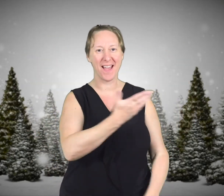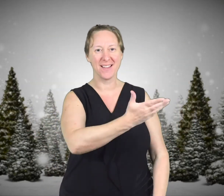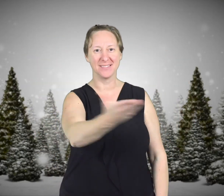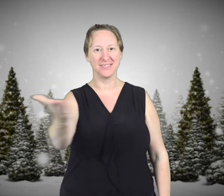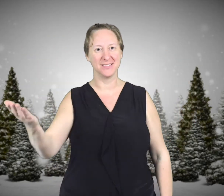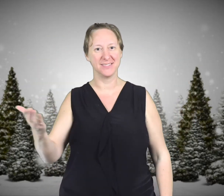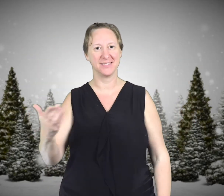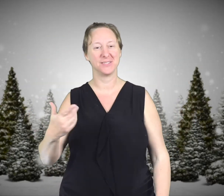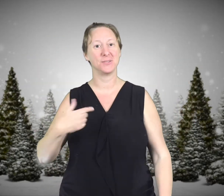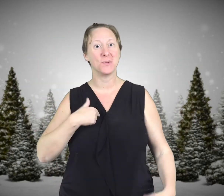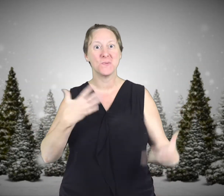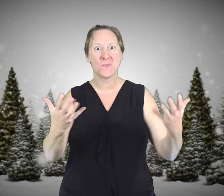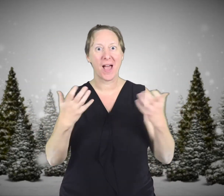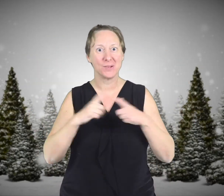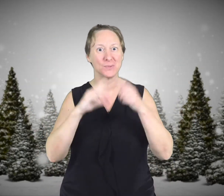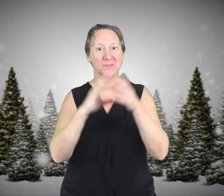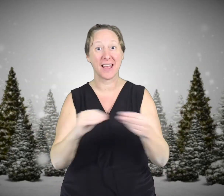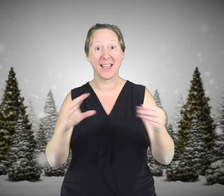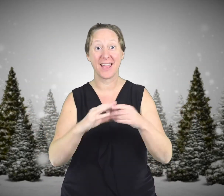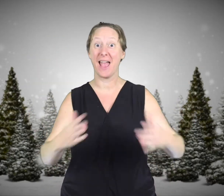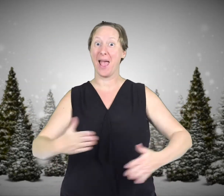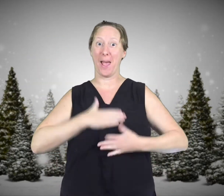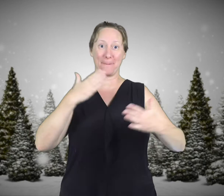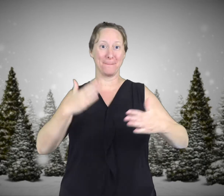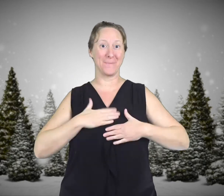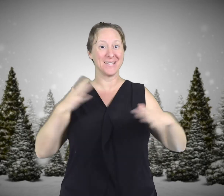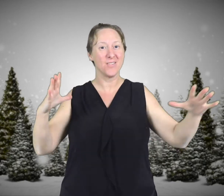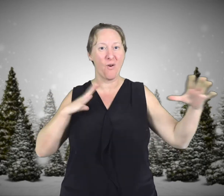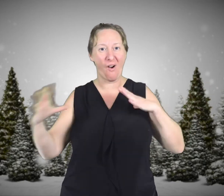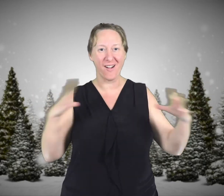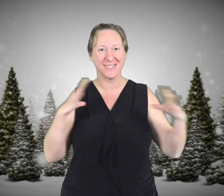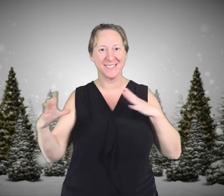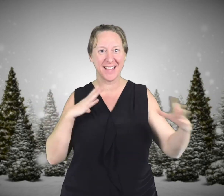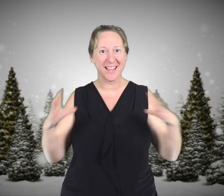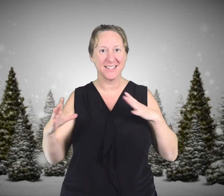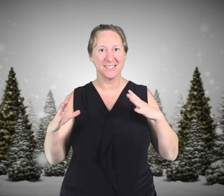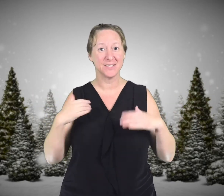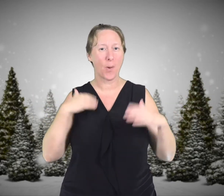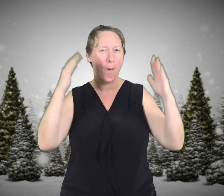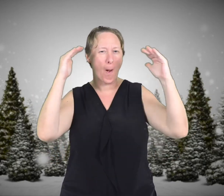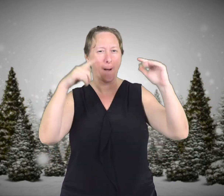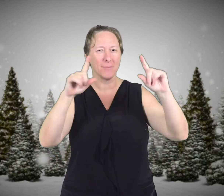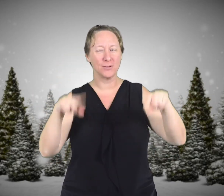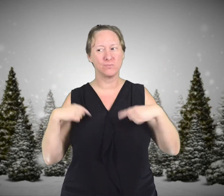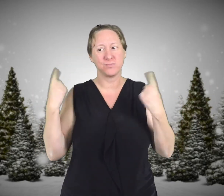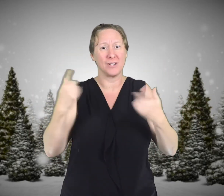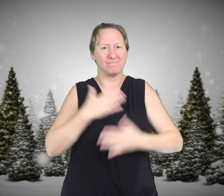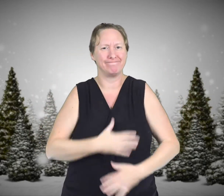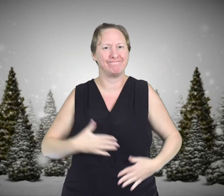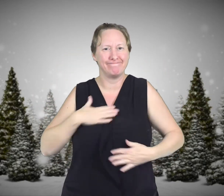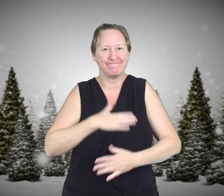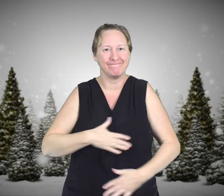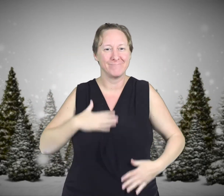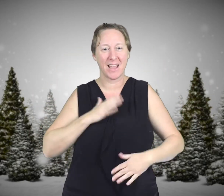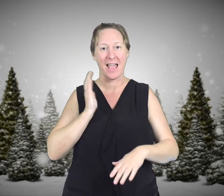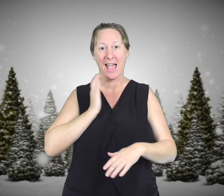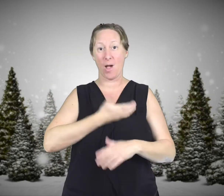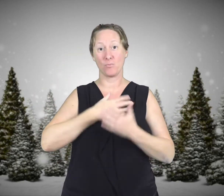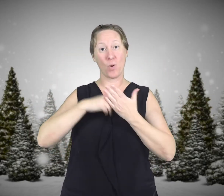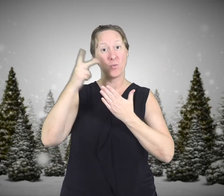hello everyone I wanted to say happy holidays I hope you've been enjoying